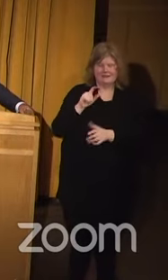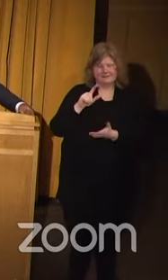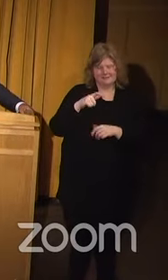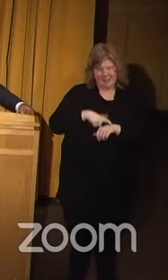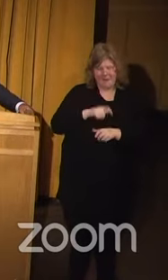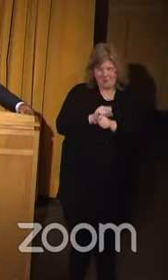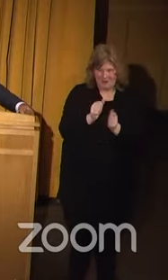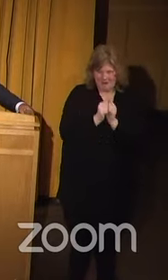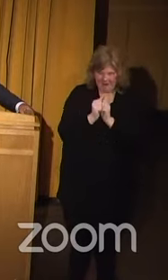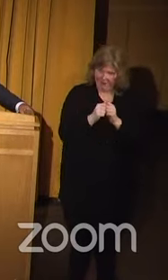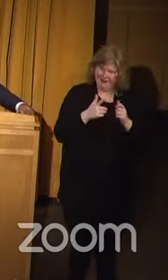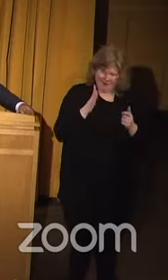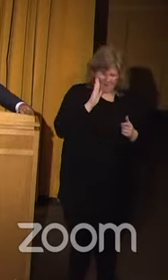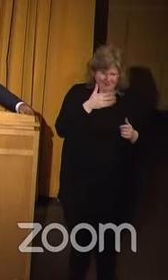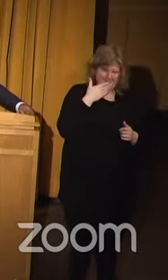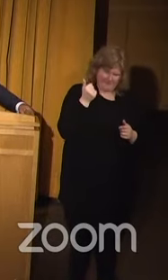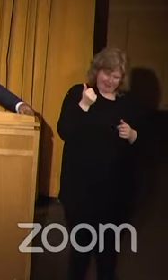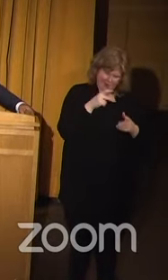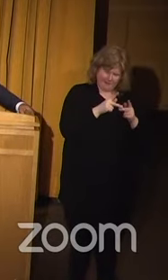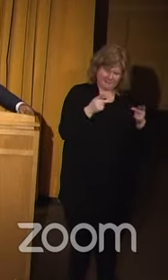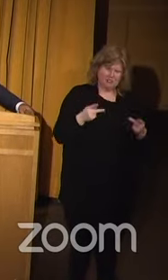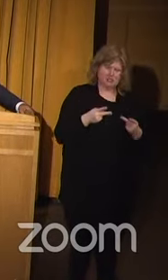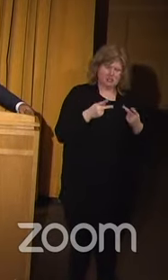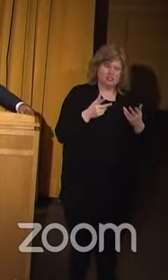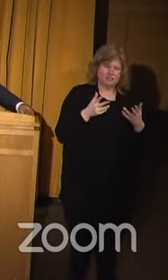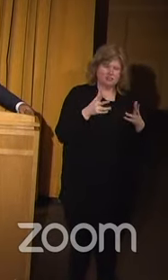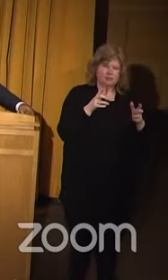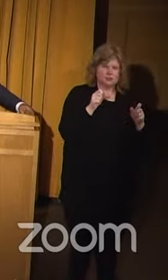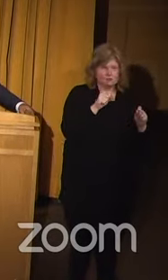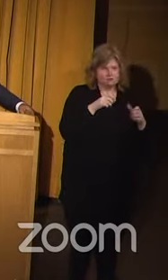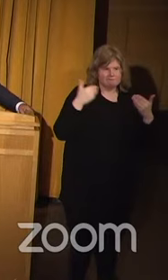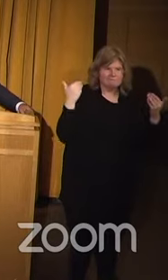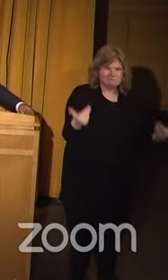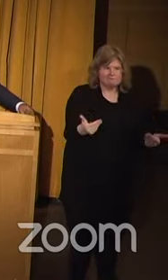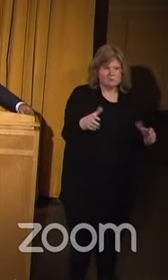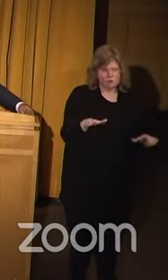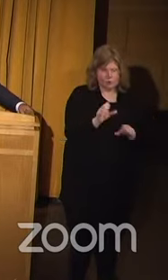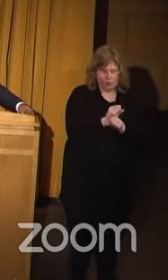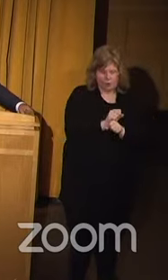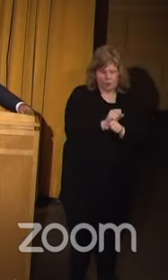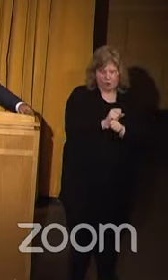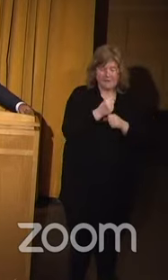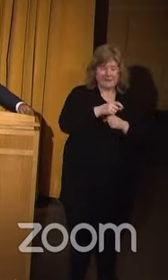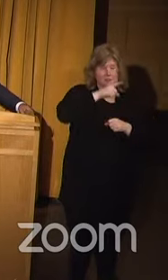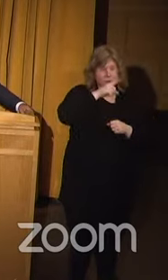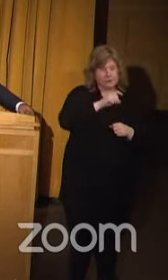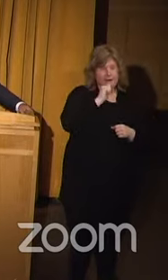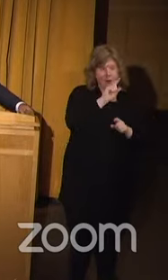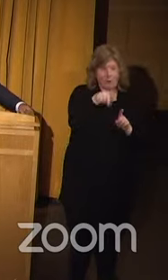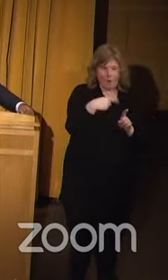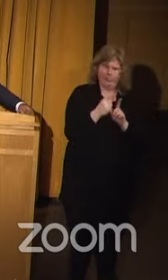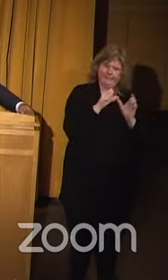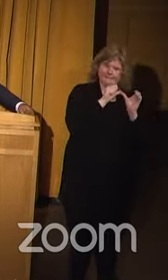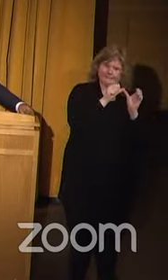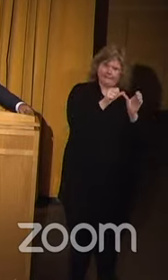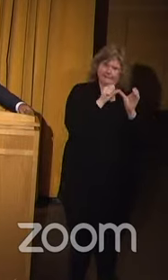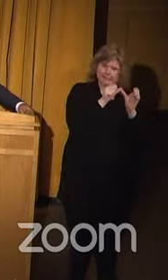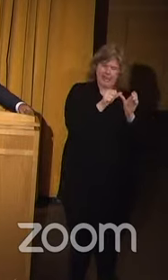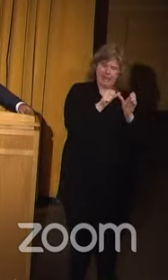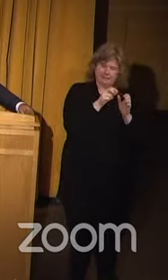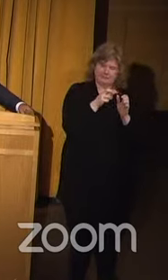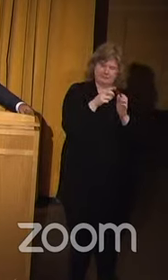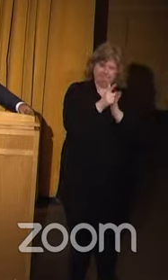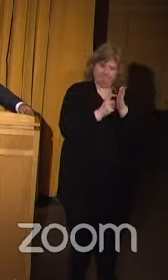And we'll be better positioned to carry on the work to ensure not only sustained compliance,